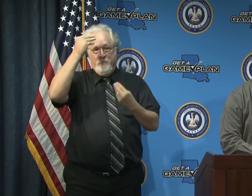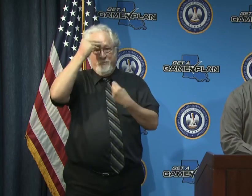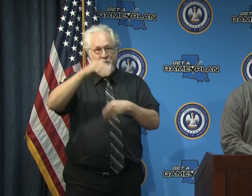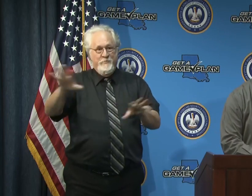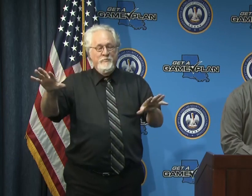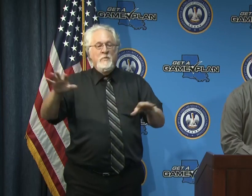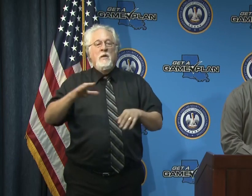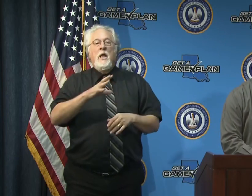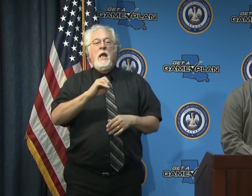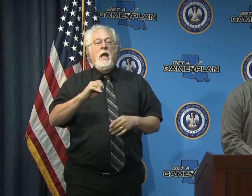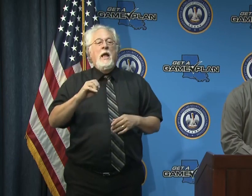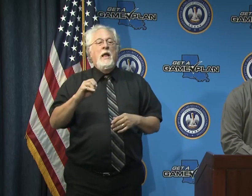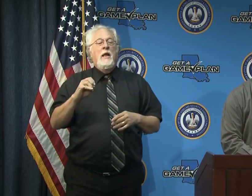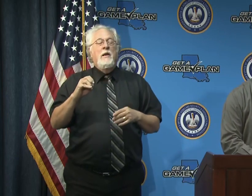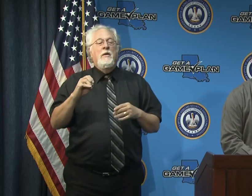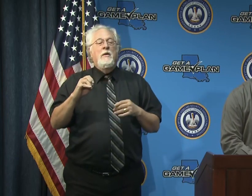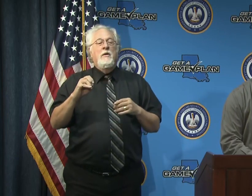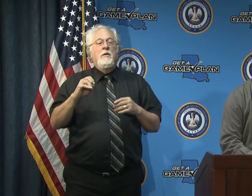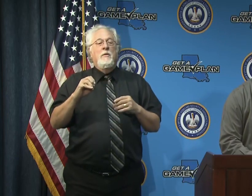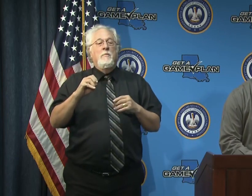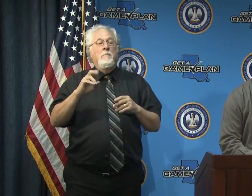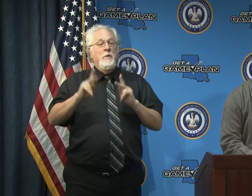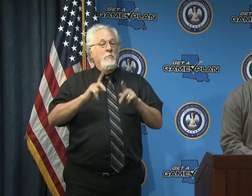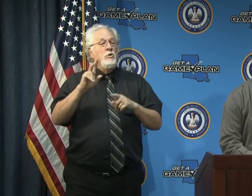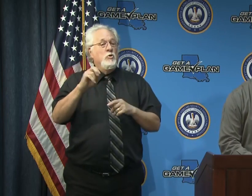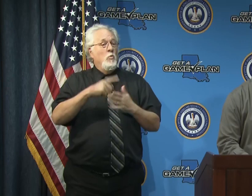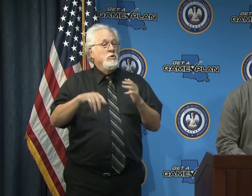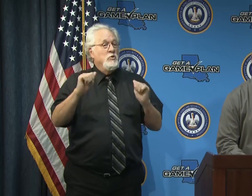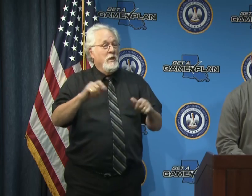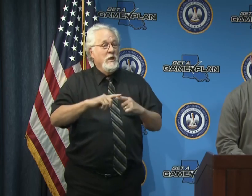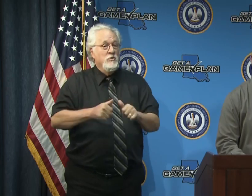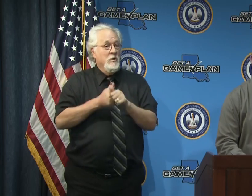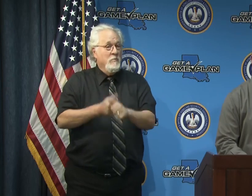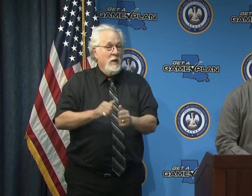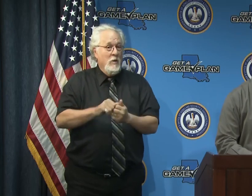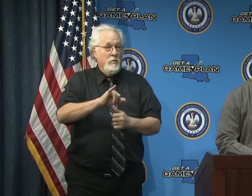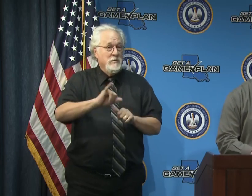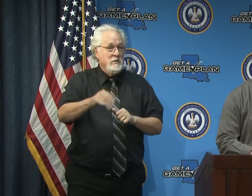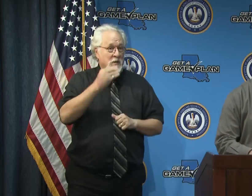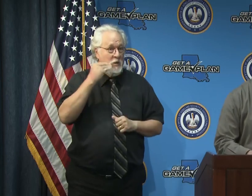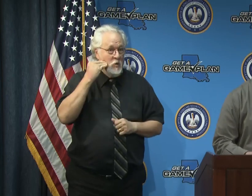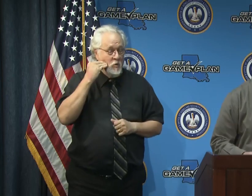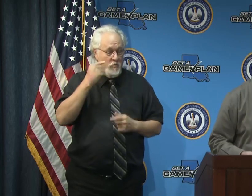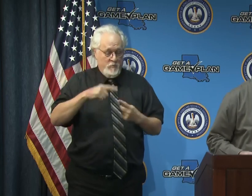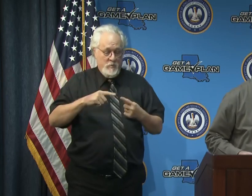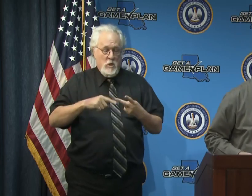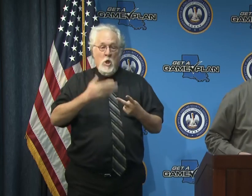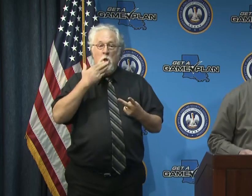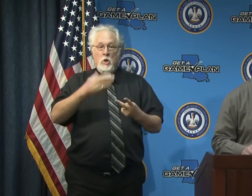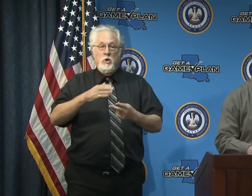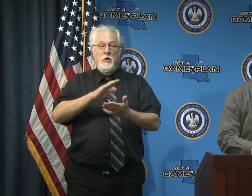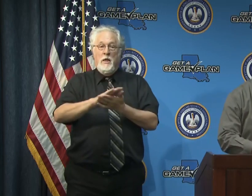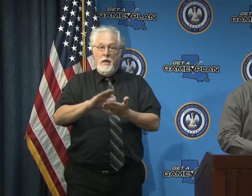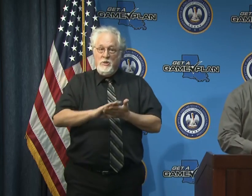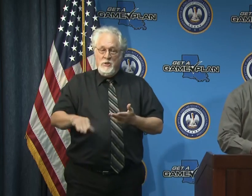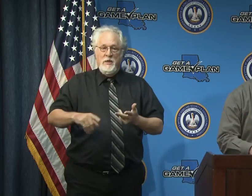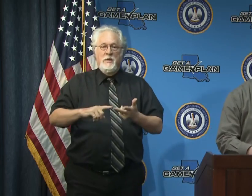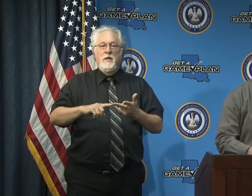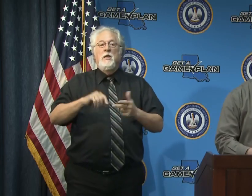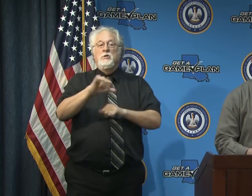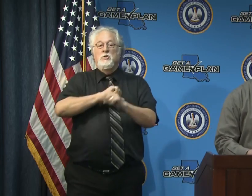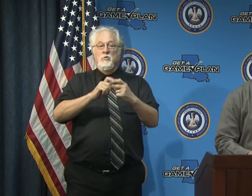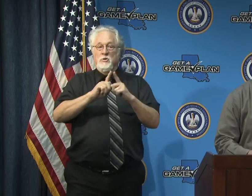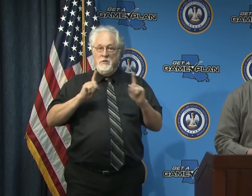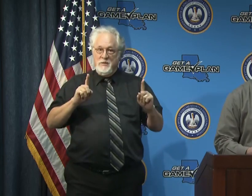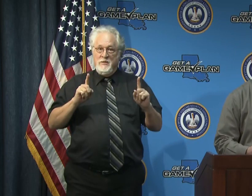louisiana to continue to do what they can to comply with the stay home order good hygiene social distancing so that we can